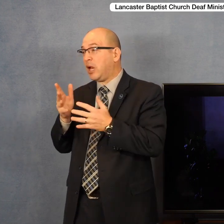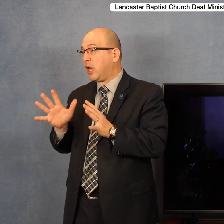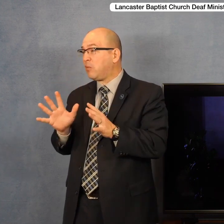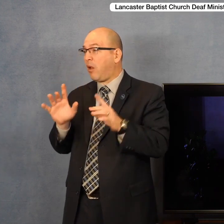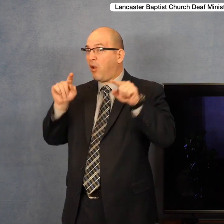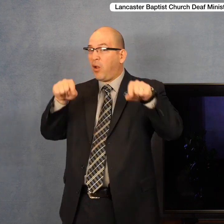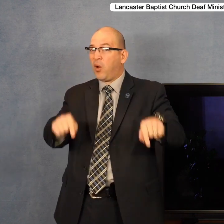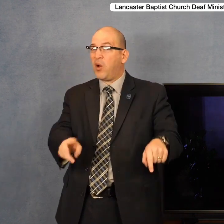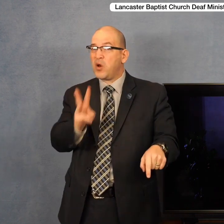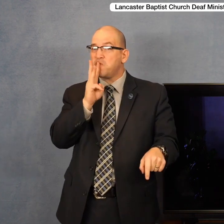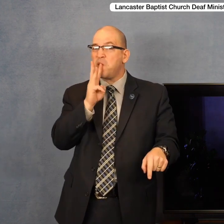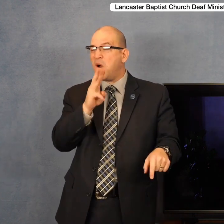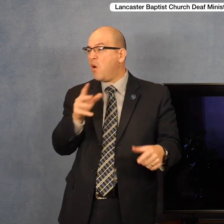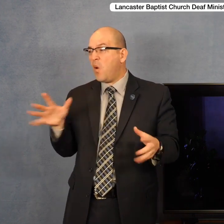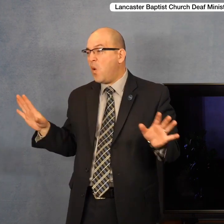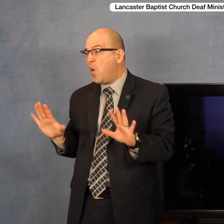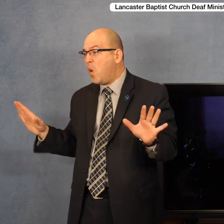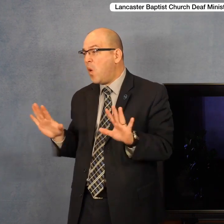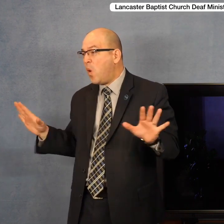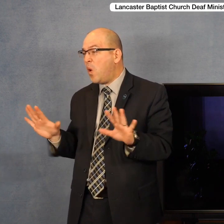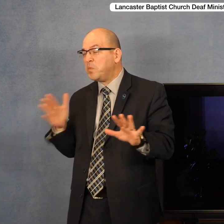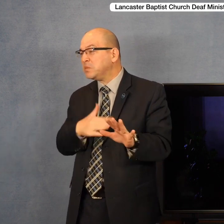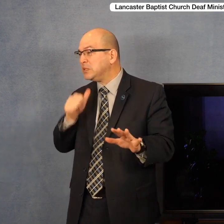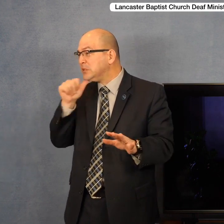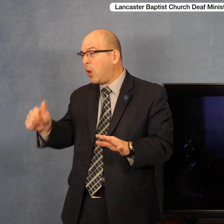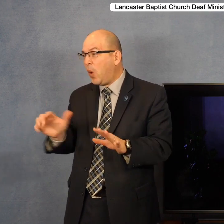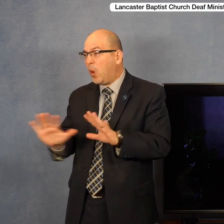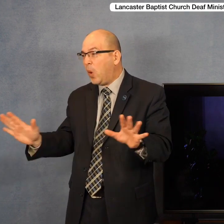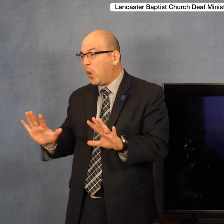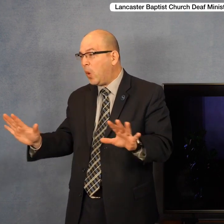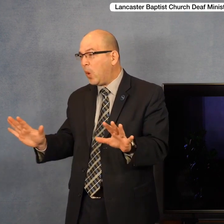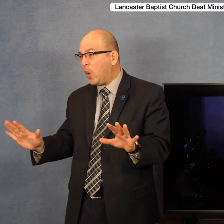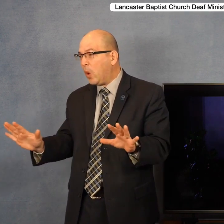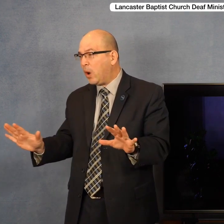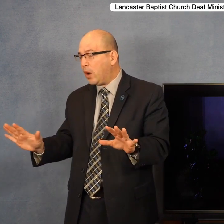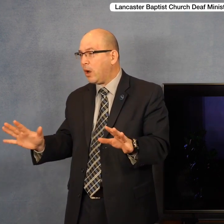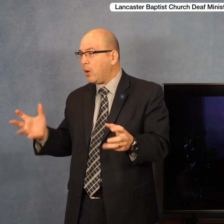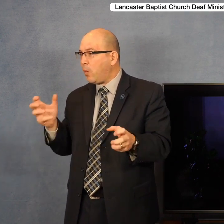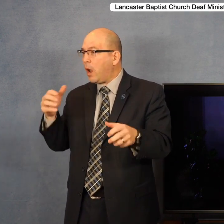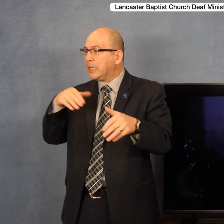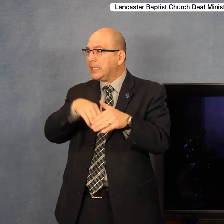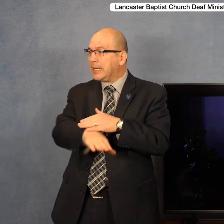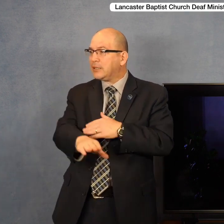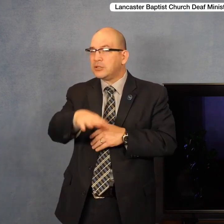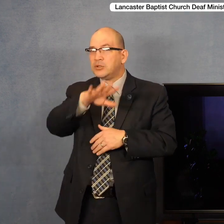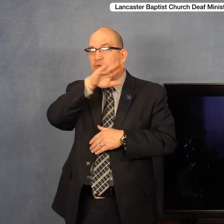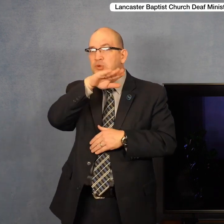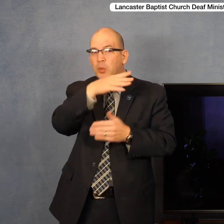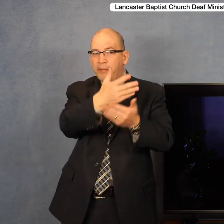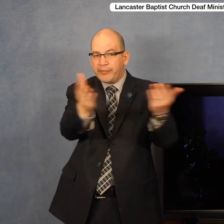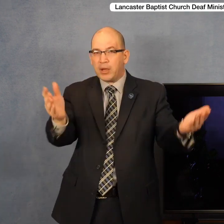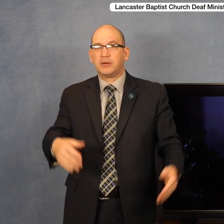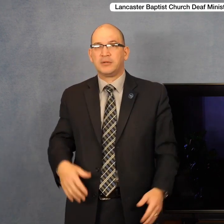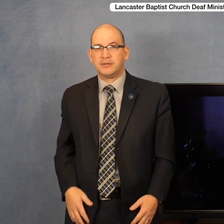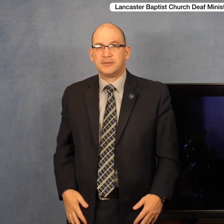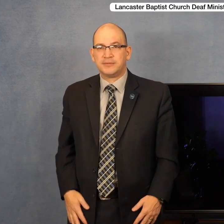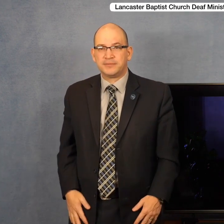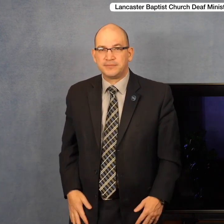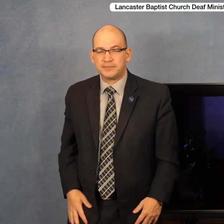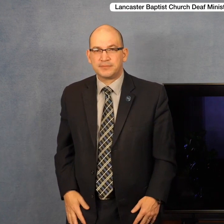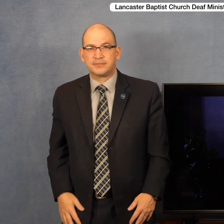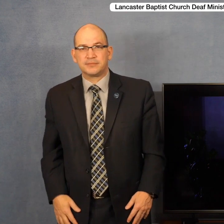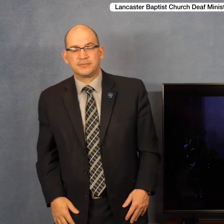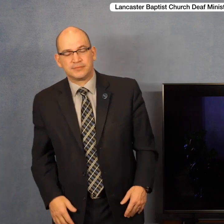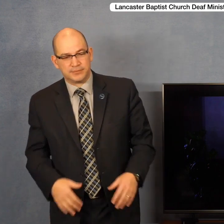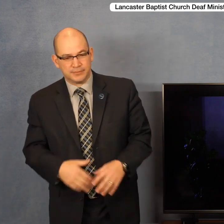thrown into the water. They request that they would be thrown into the nearby swine. What a strange portion of